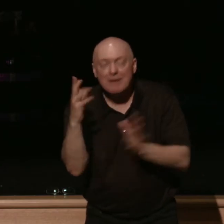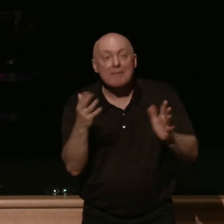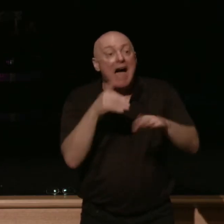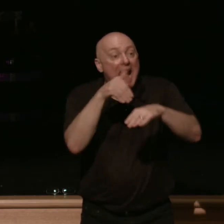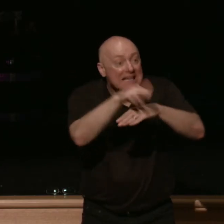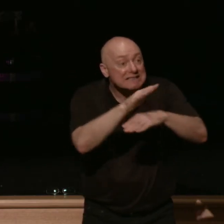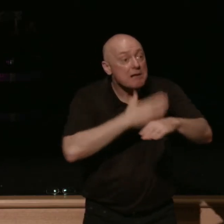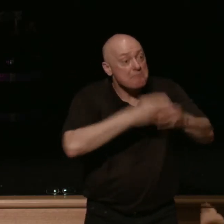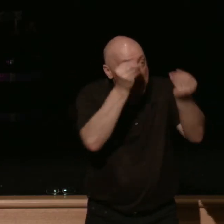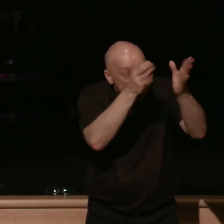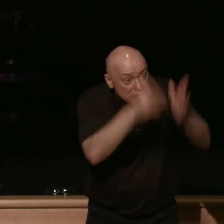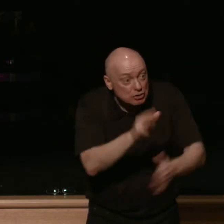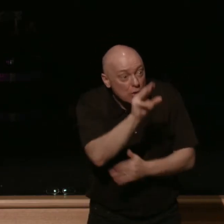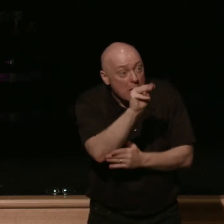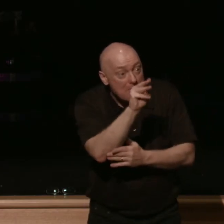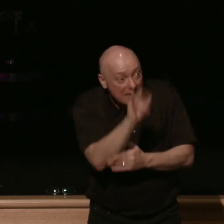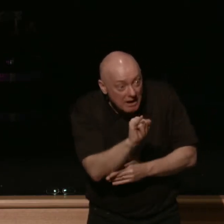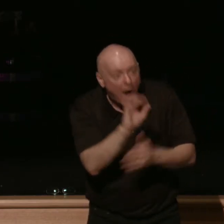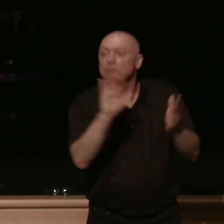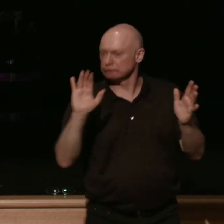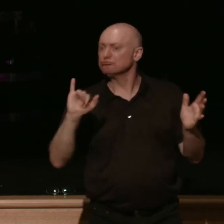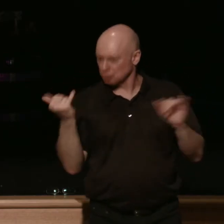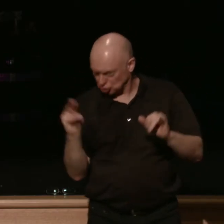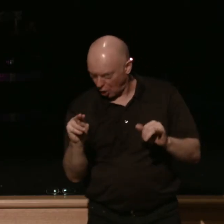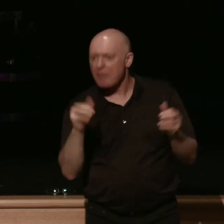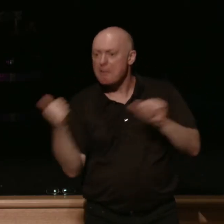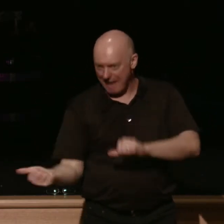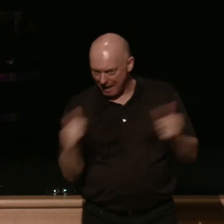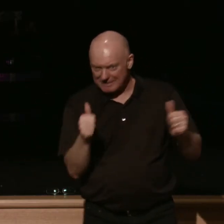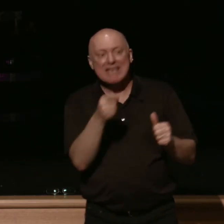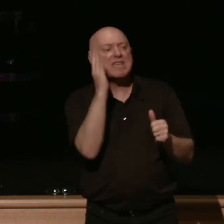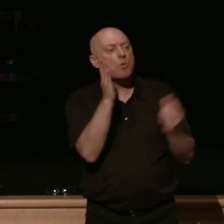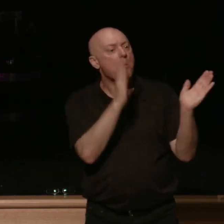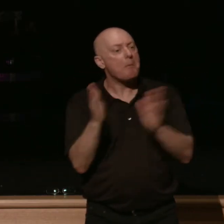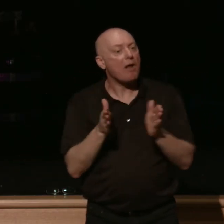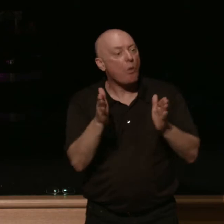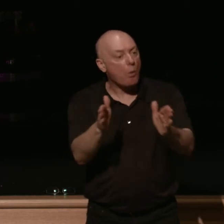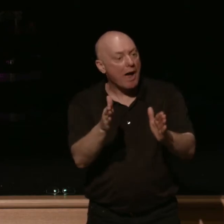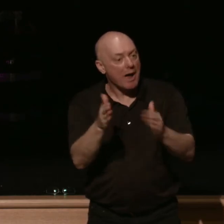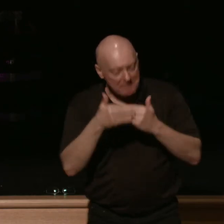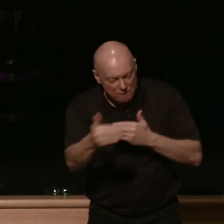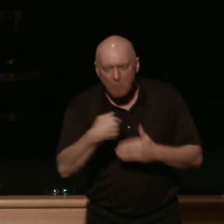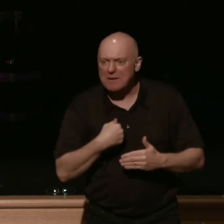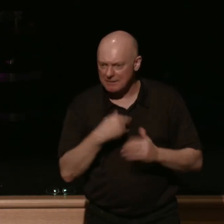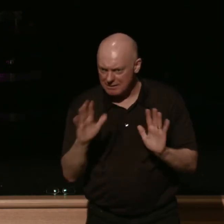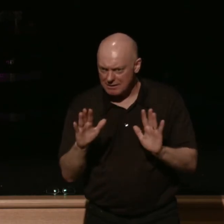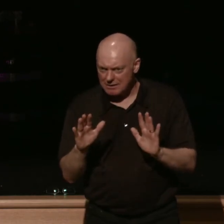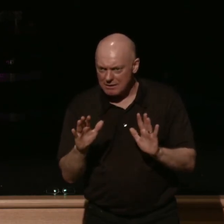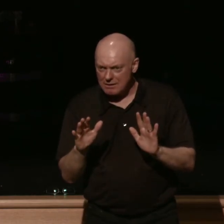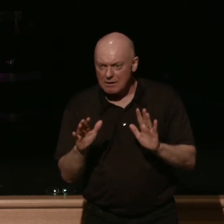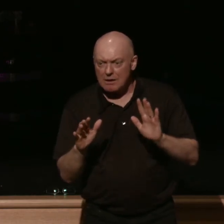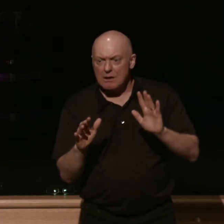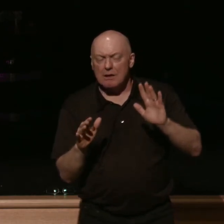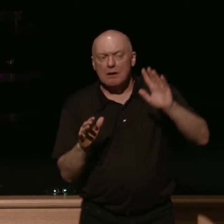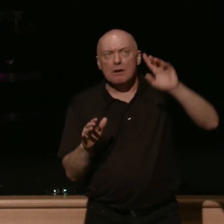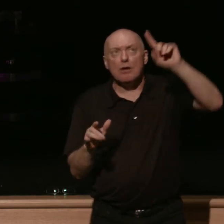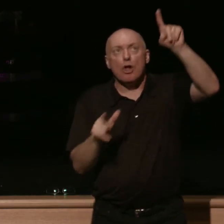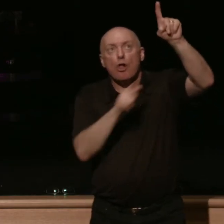messenger malachi john the baptist and he will prepare the way before me and the lord whom you seek